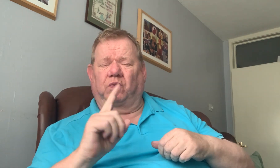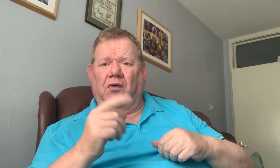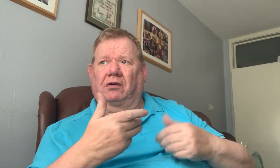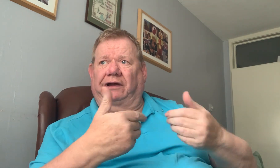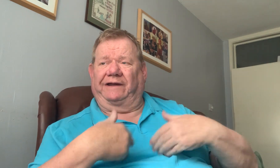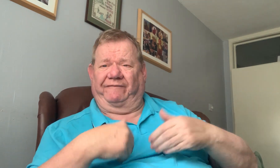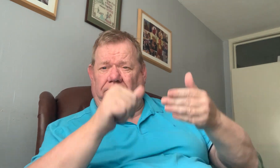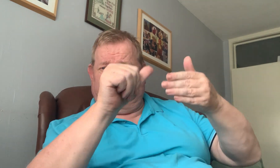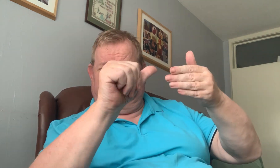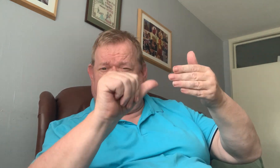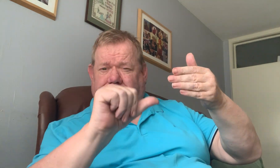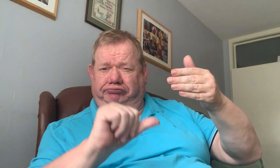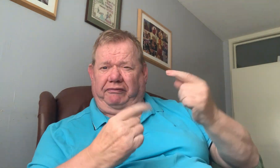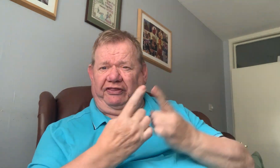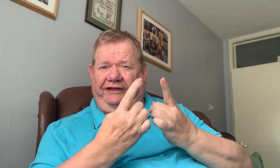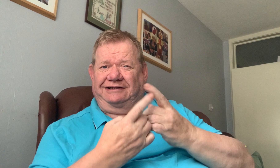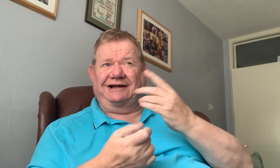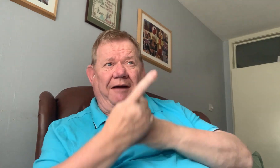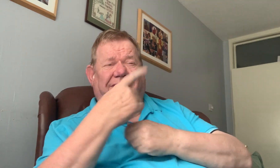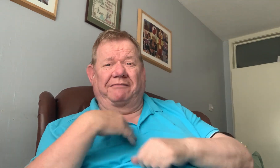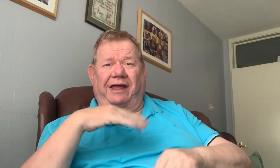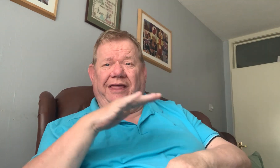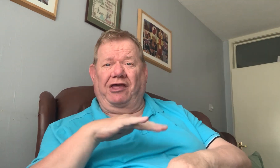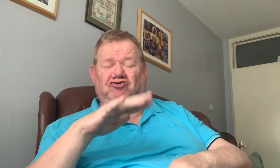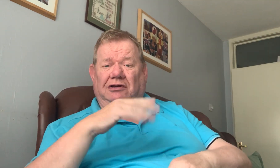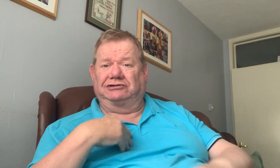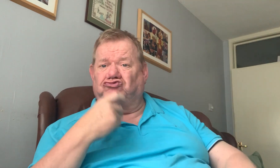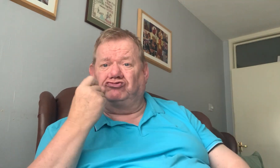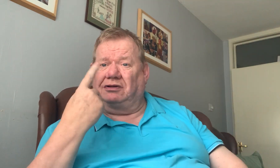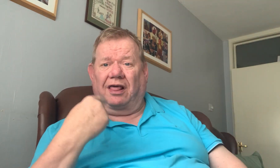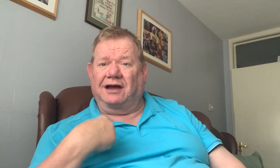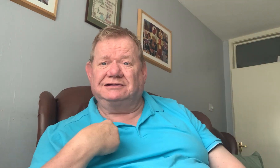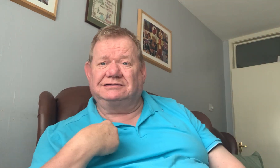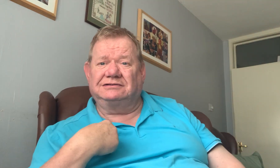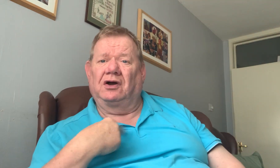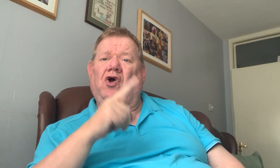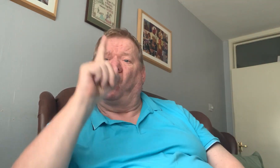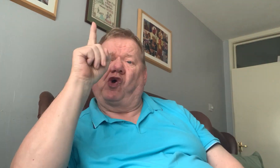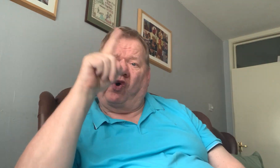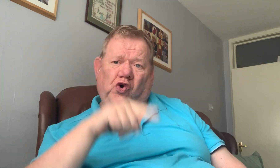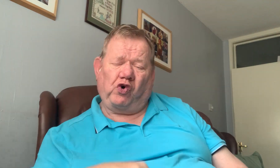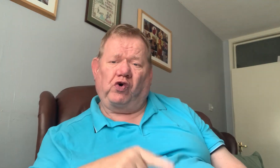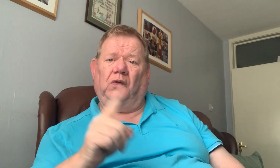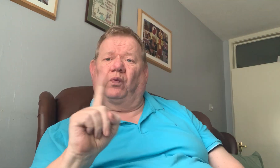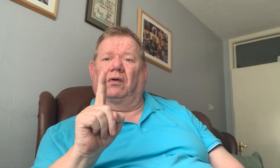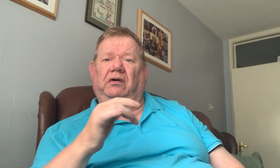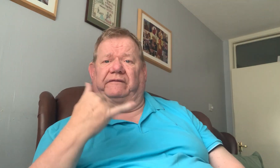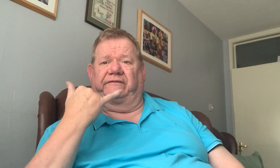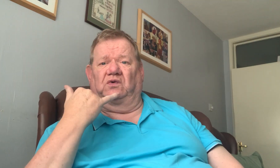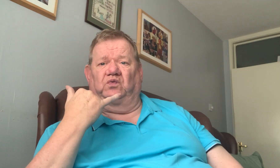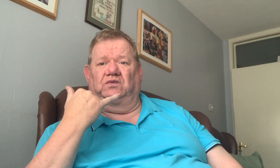to go home.